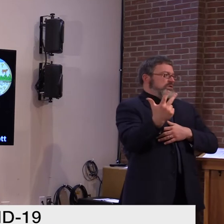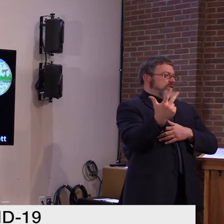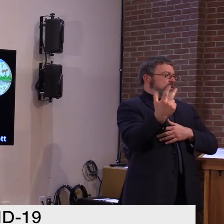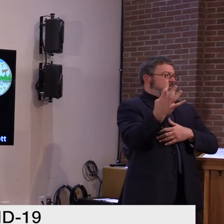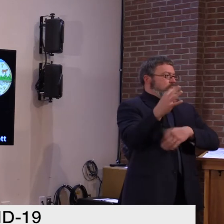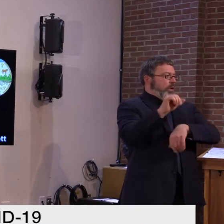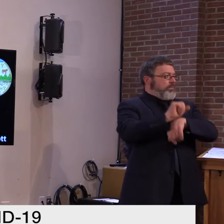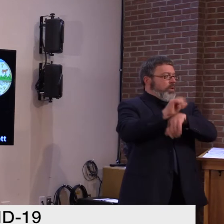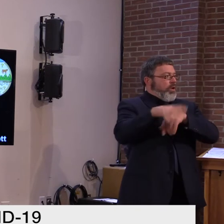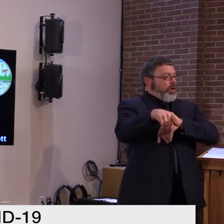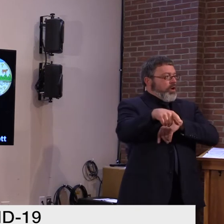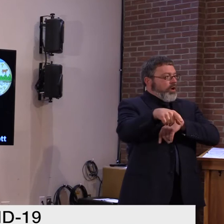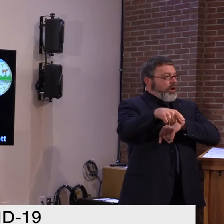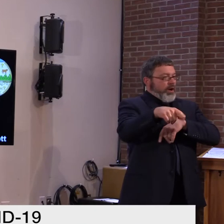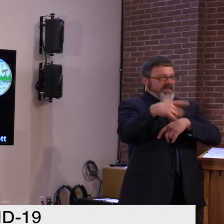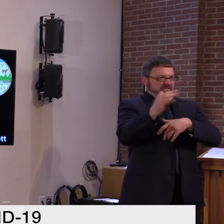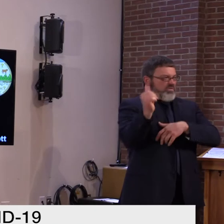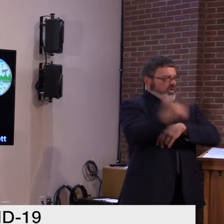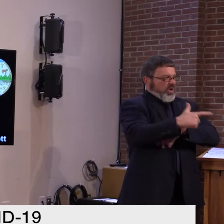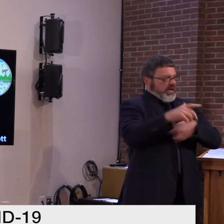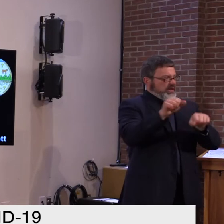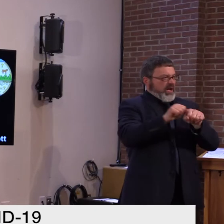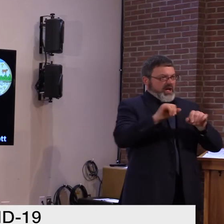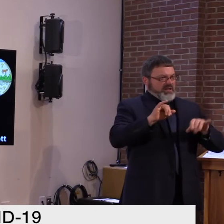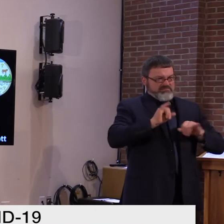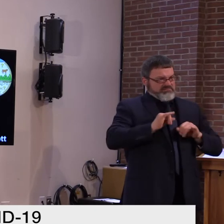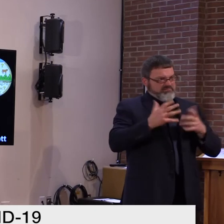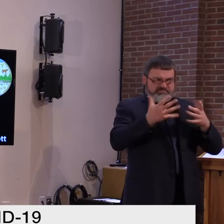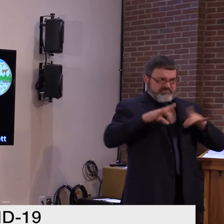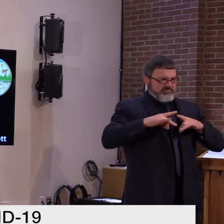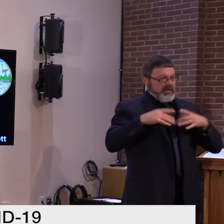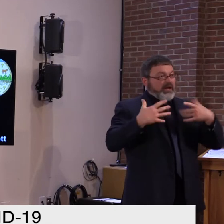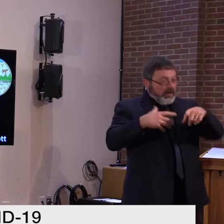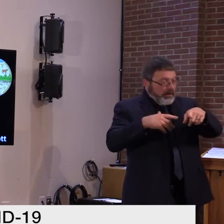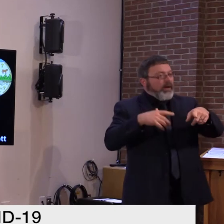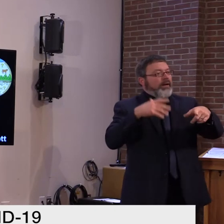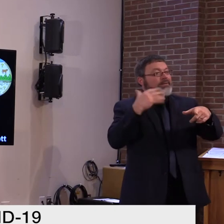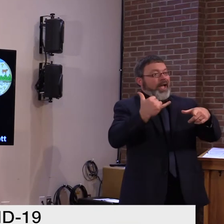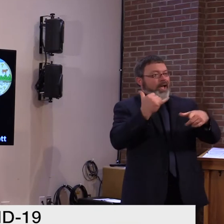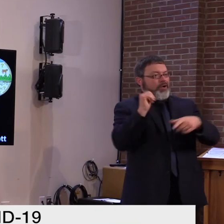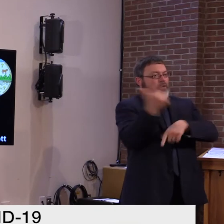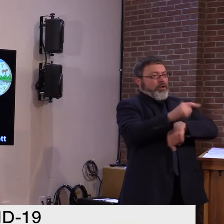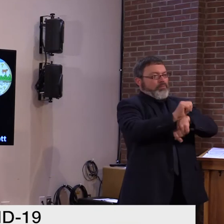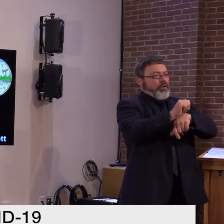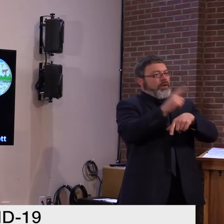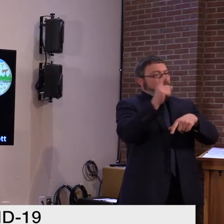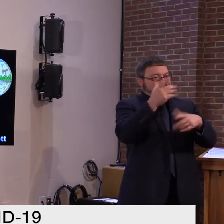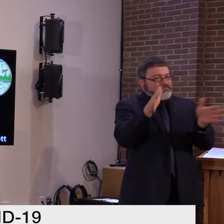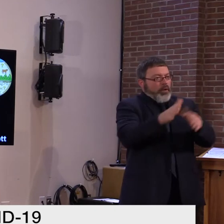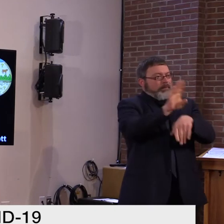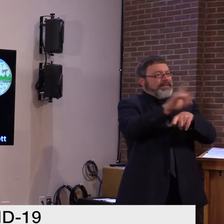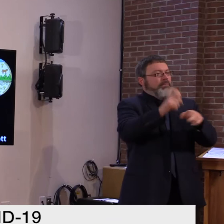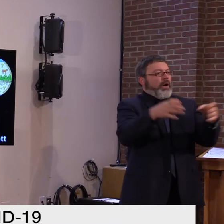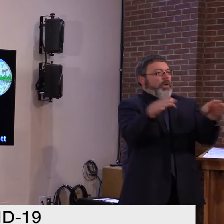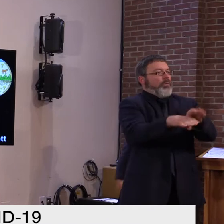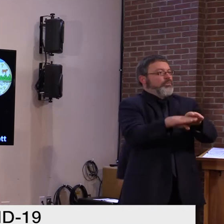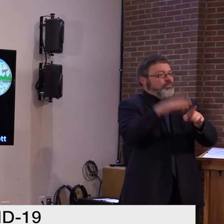She lives at home with him, doesn't know he brought the virus home from their friend's house when he was at the dinner party.